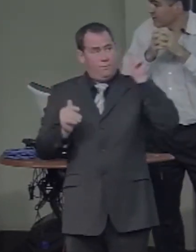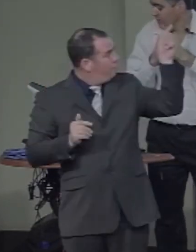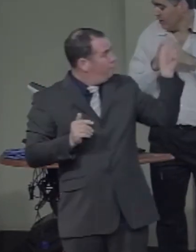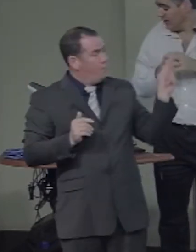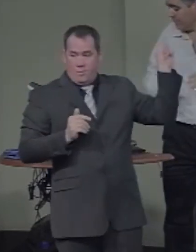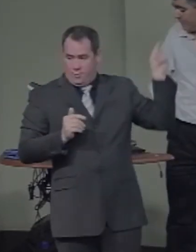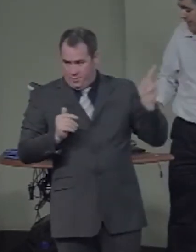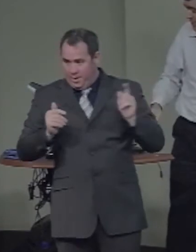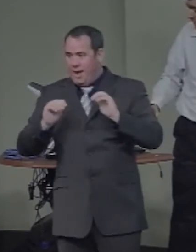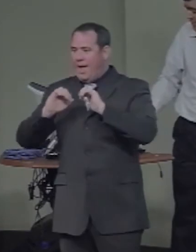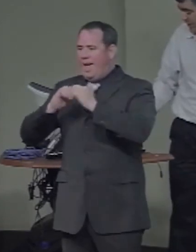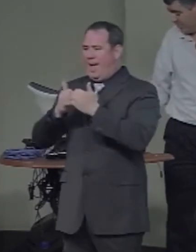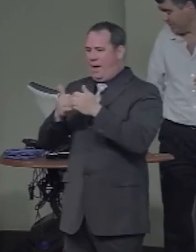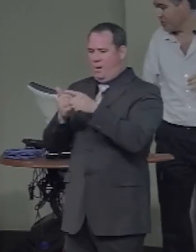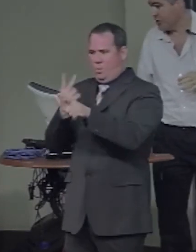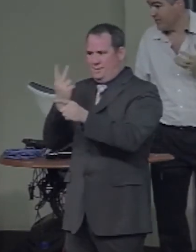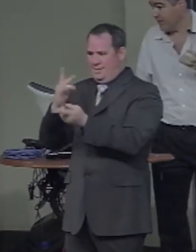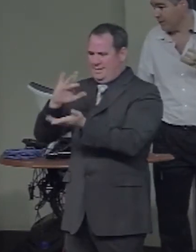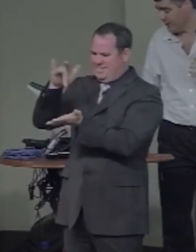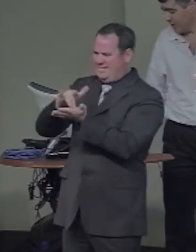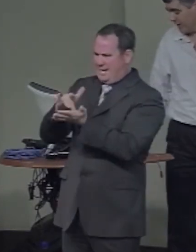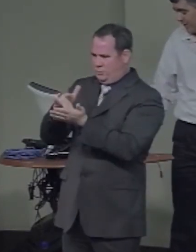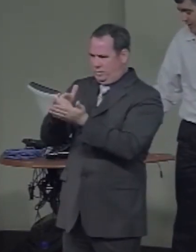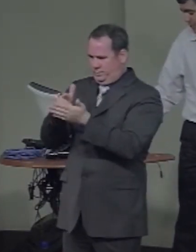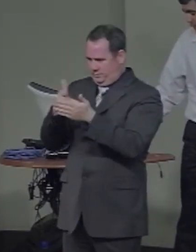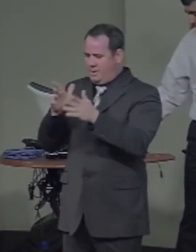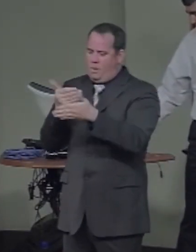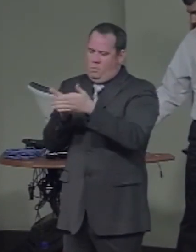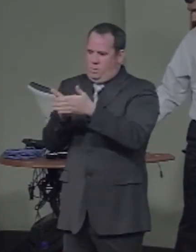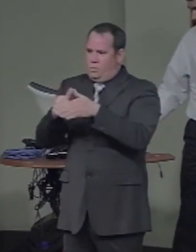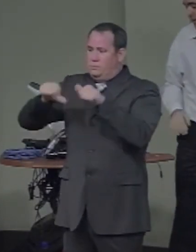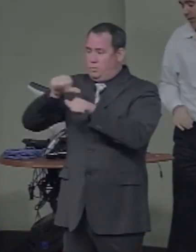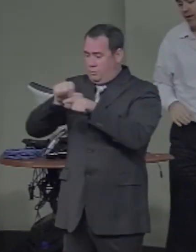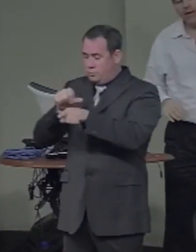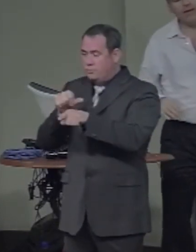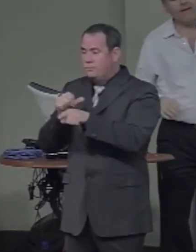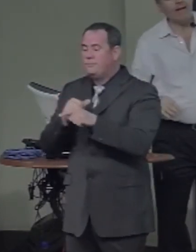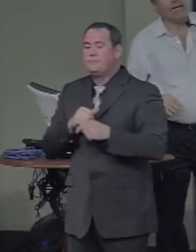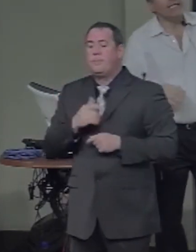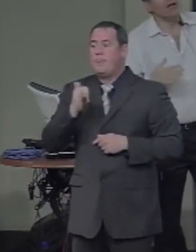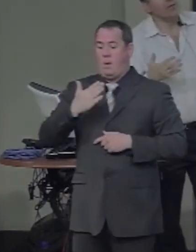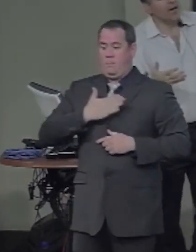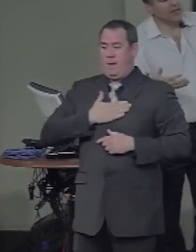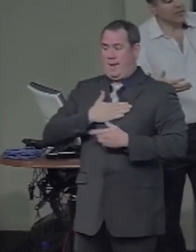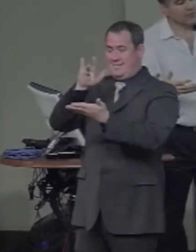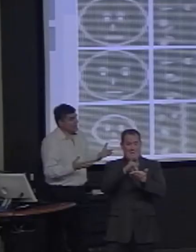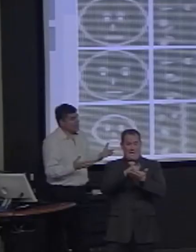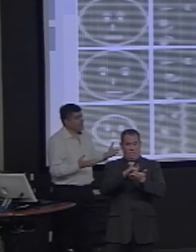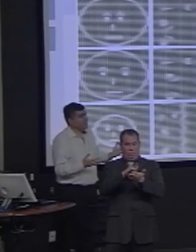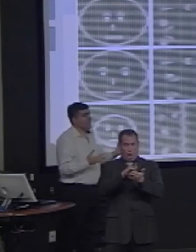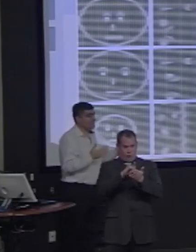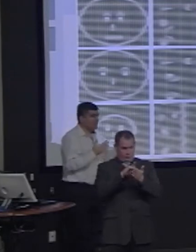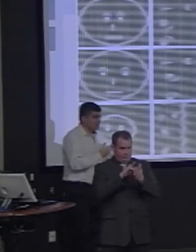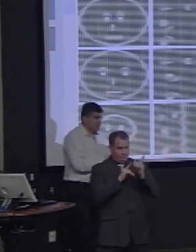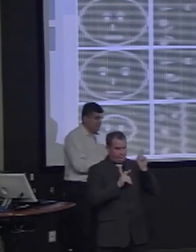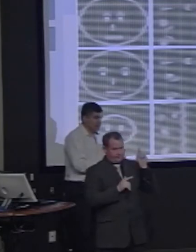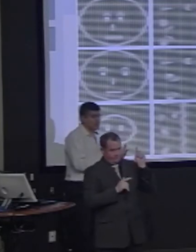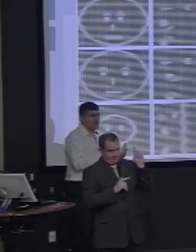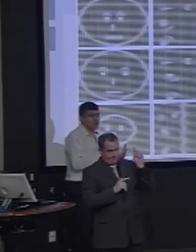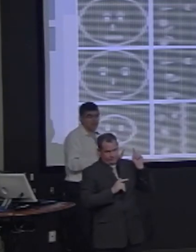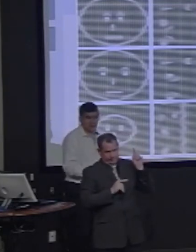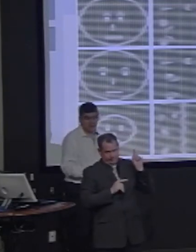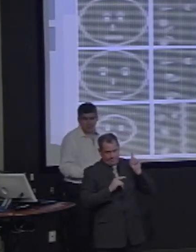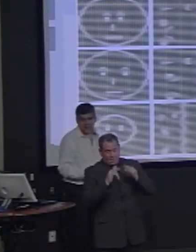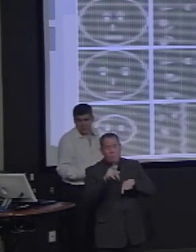each other. All the information from central vision is near each other in this way. Now the model has to recognize different